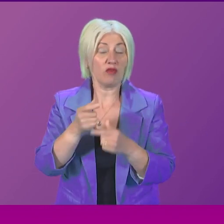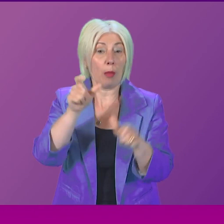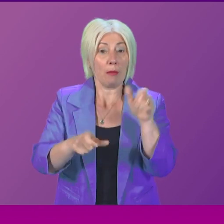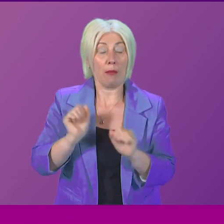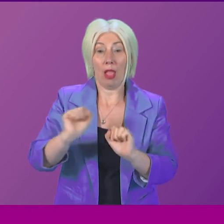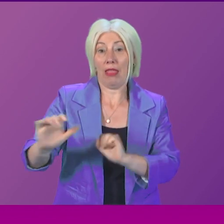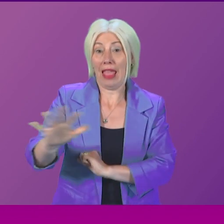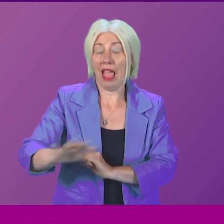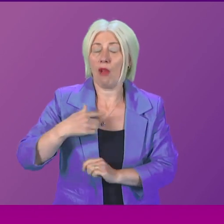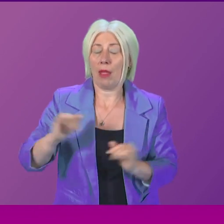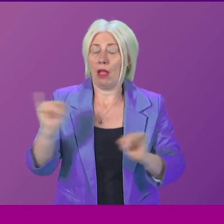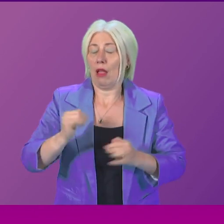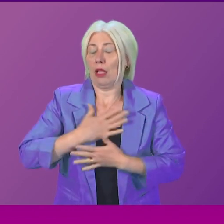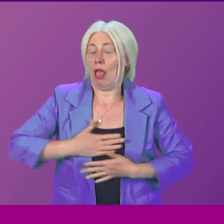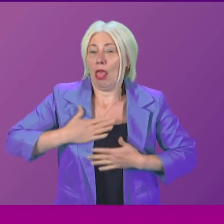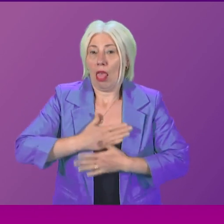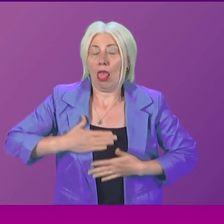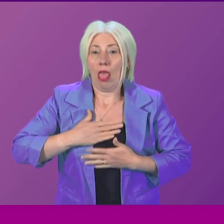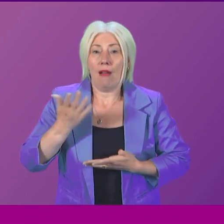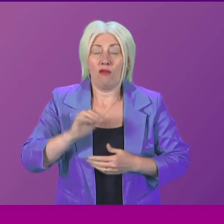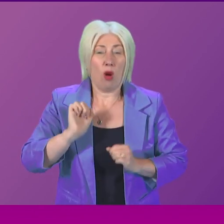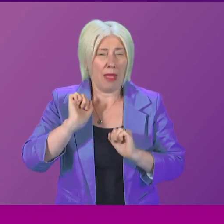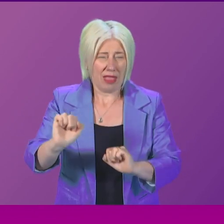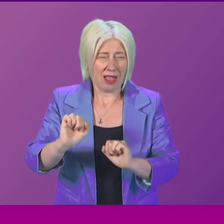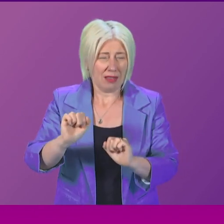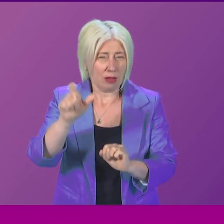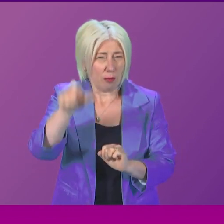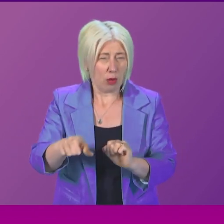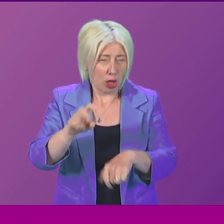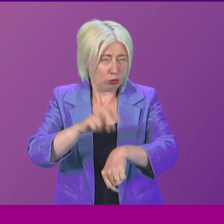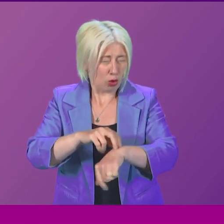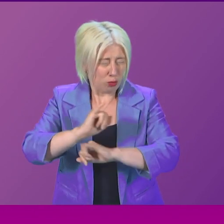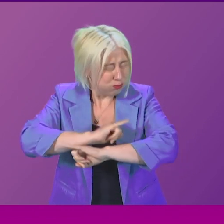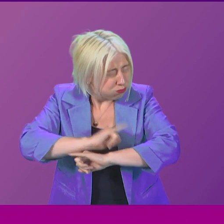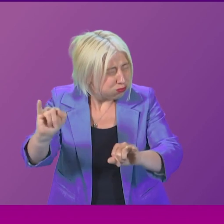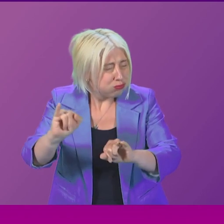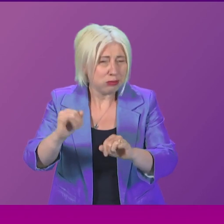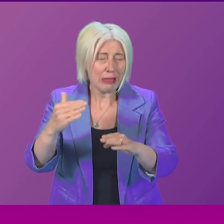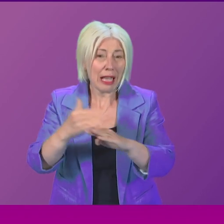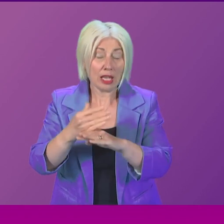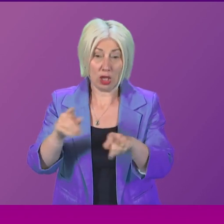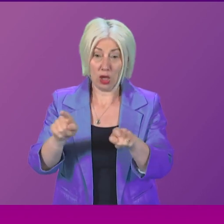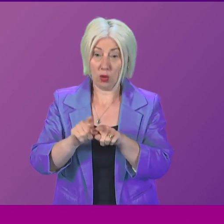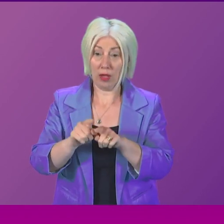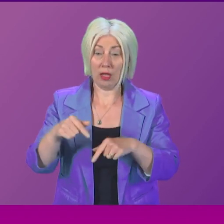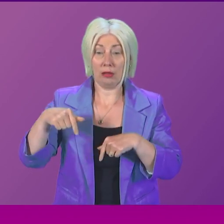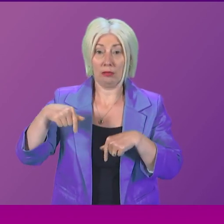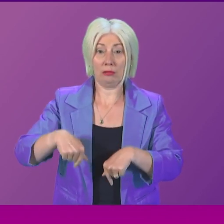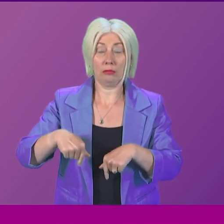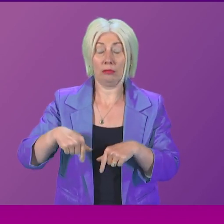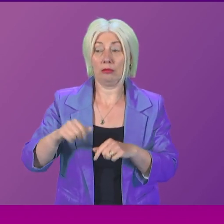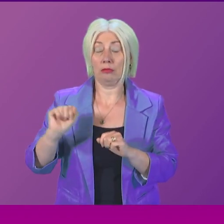who again have been traumatised by the disgraceful actions of Professor Eljamil, including his own backbench colleague, Liz